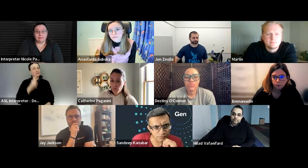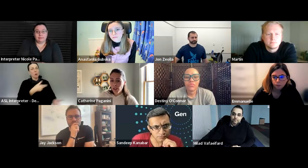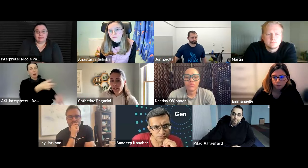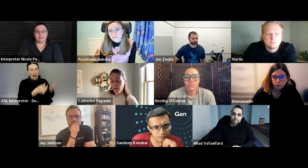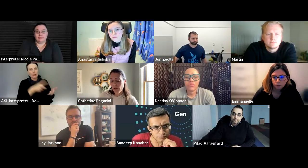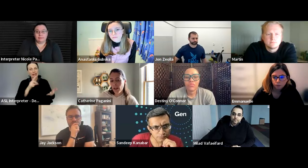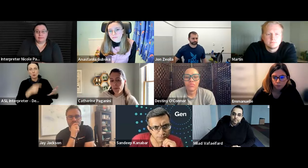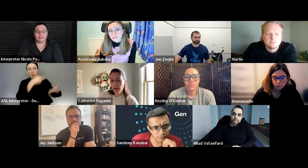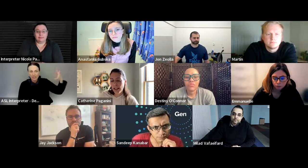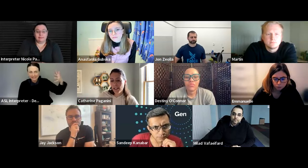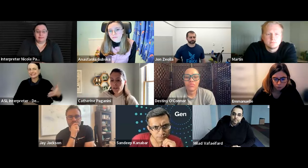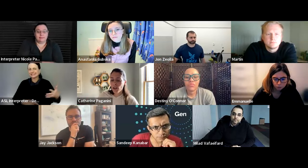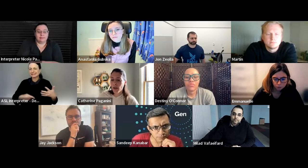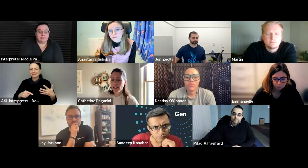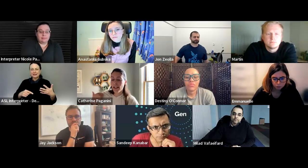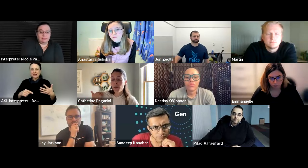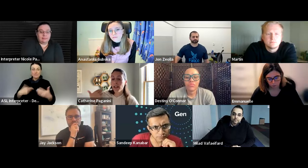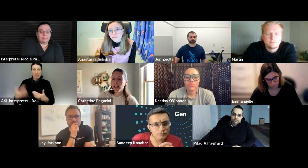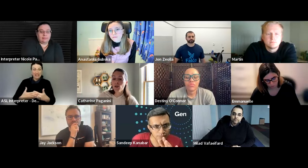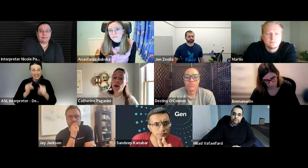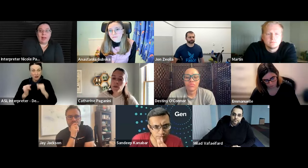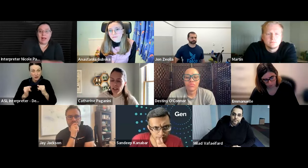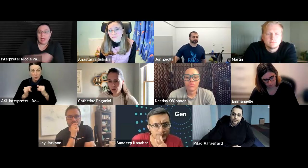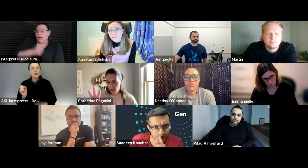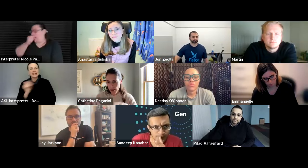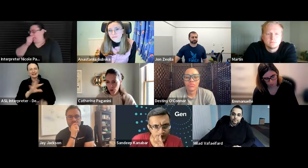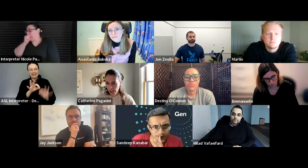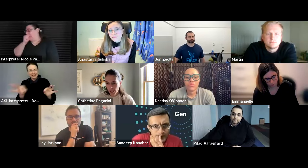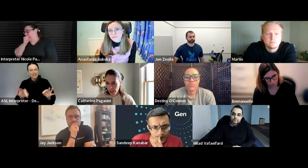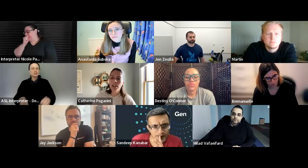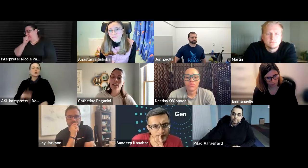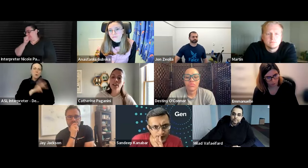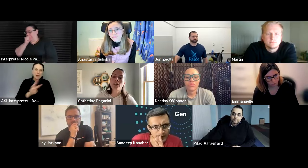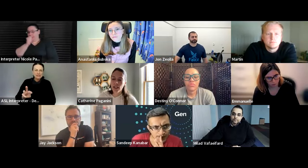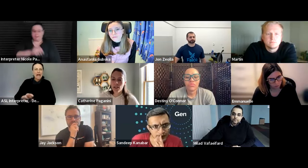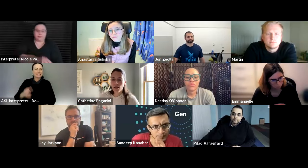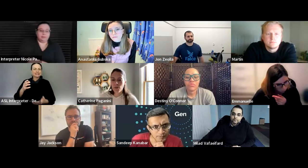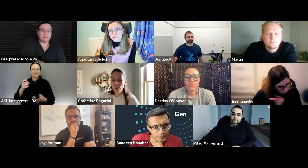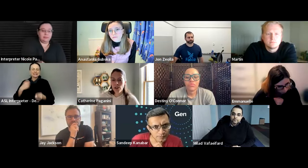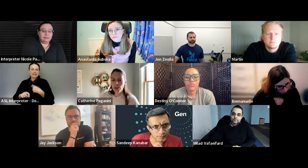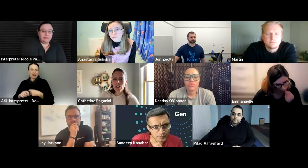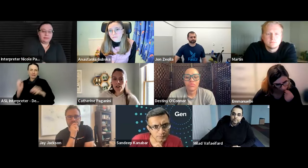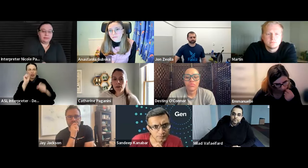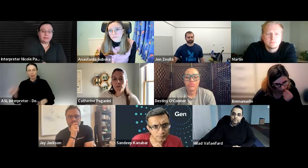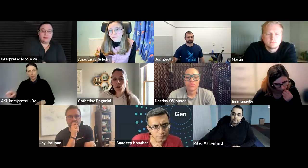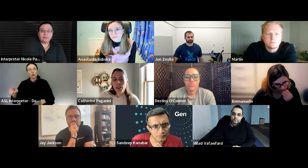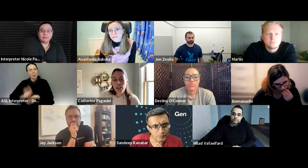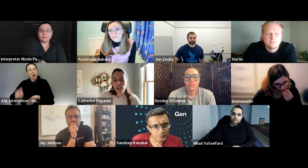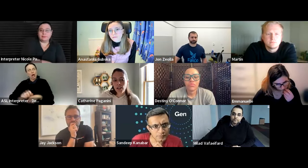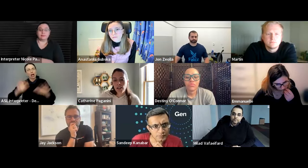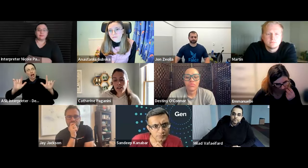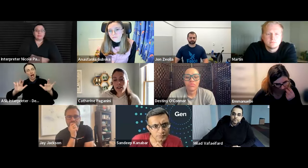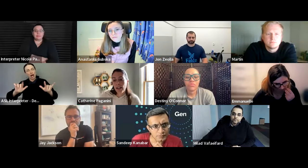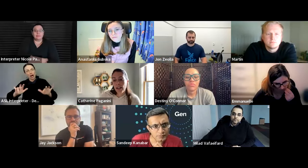ideally if uh by the next interview you can send them a link to a website versus like putting everything in there right um um